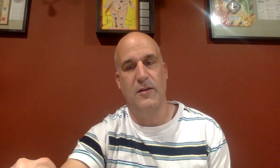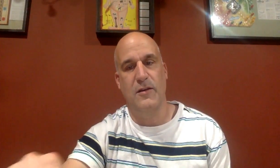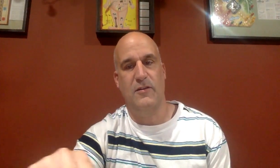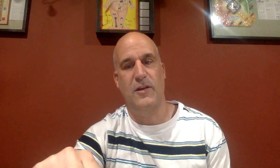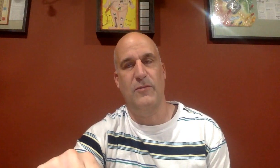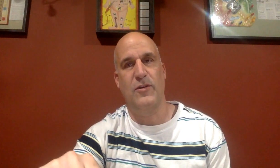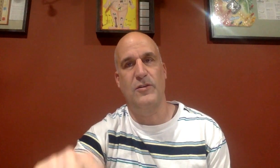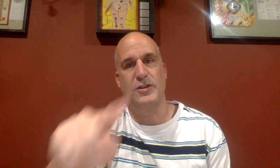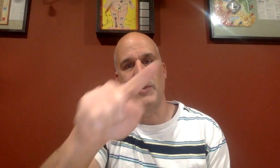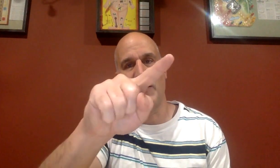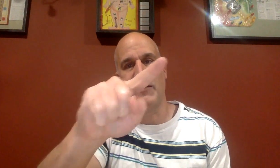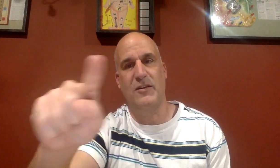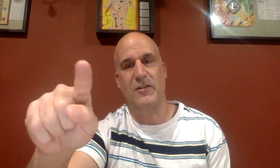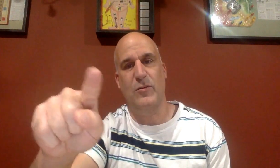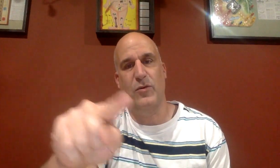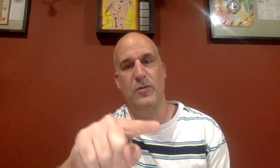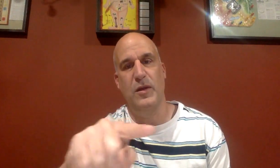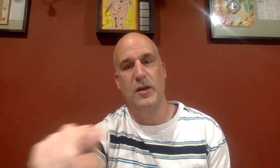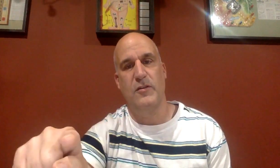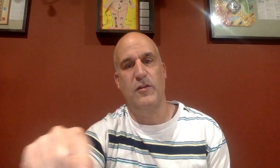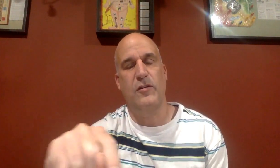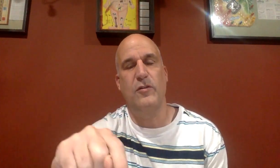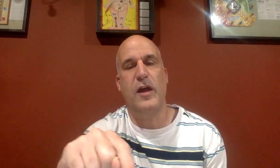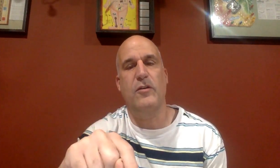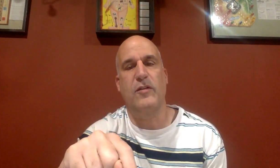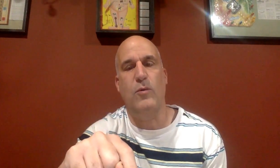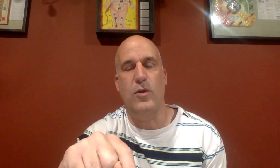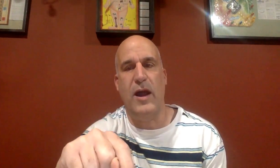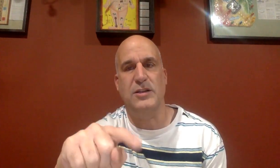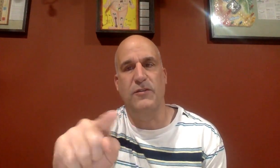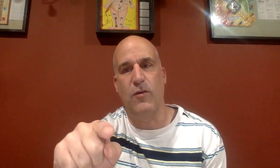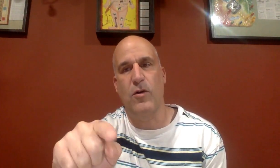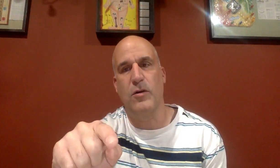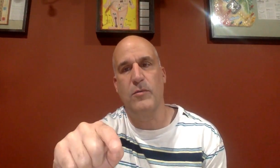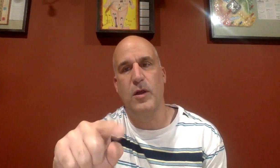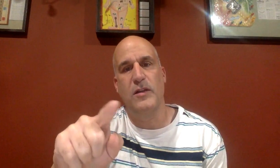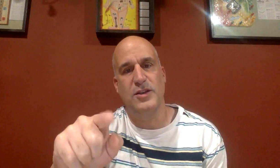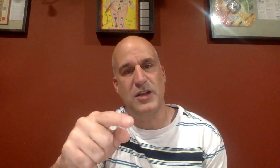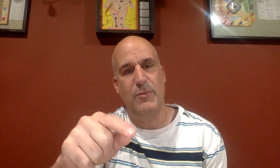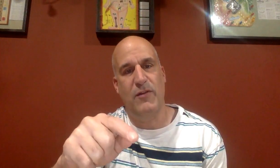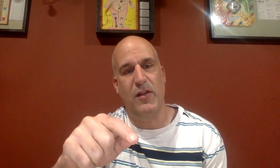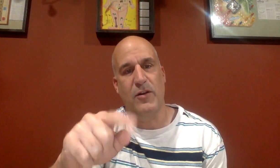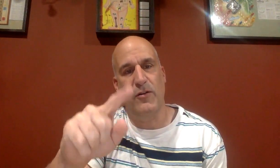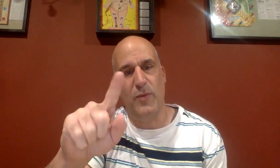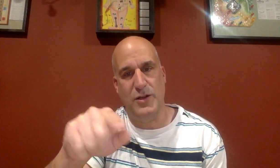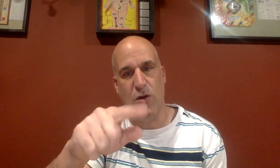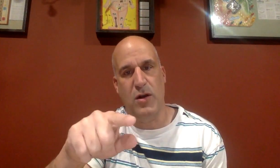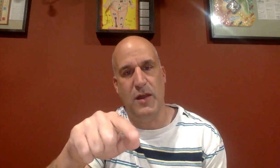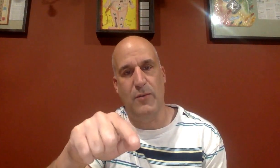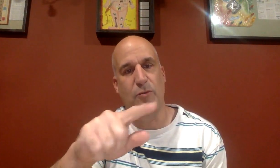A Z. So you're just making the Z symbol. So the two letters that where you actually form the shape of the letters by drawing them would